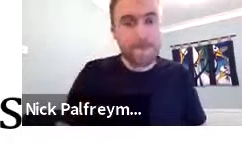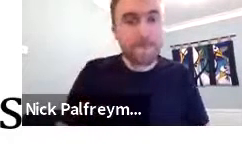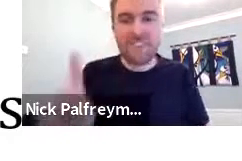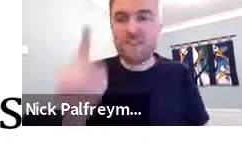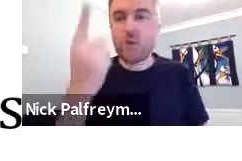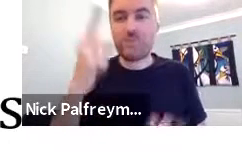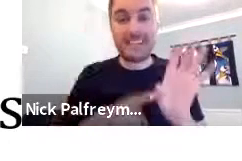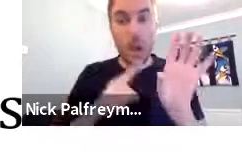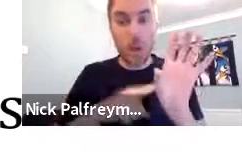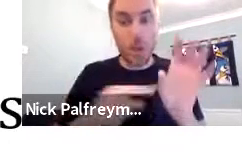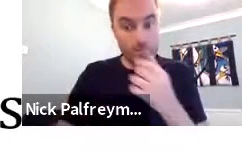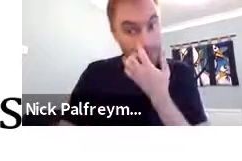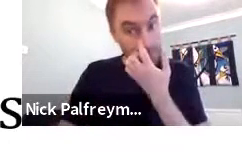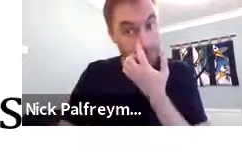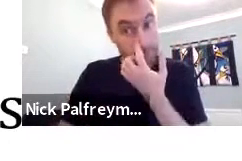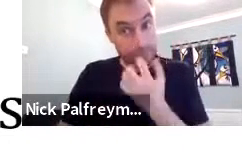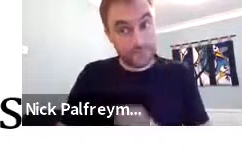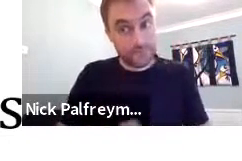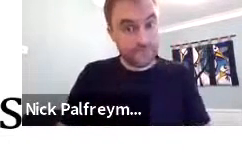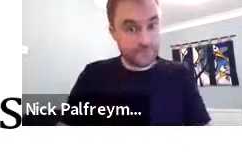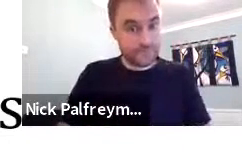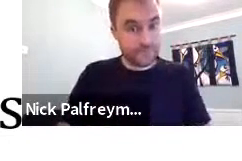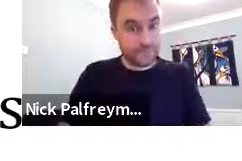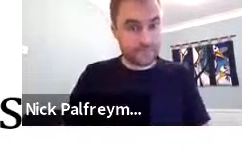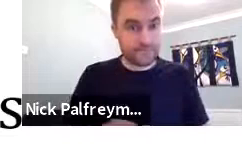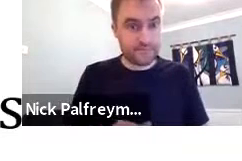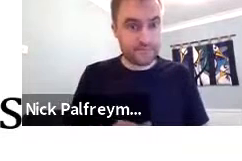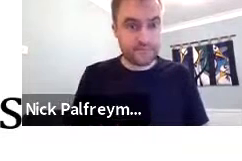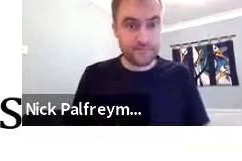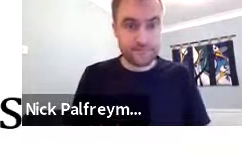Okay, so have a look. So, the first one, the yellow one.